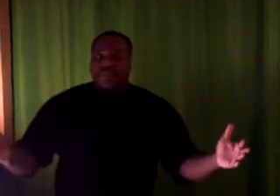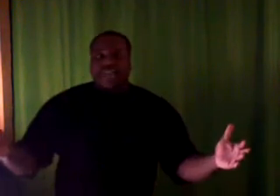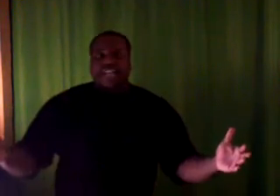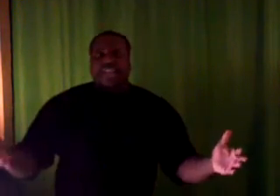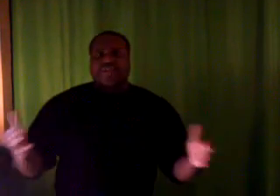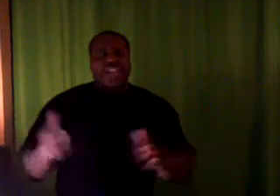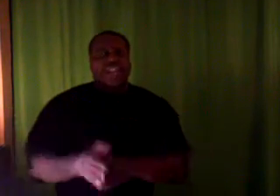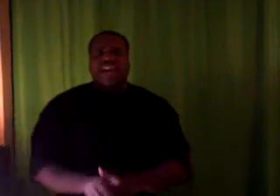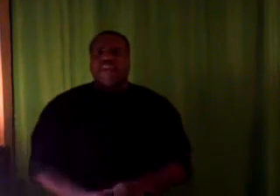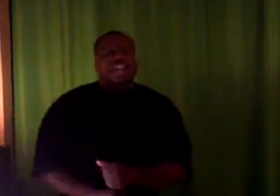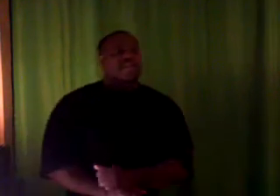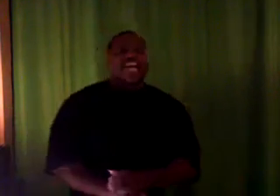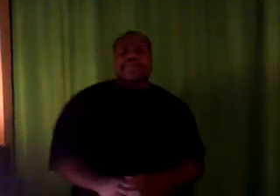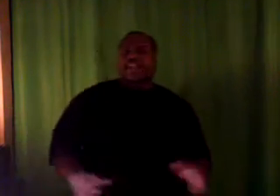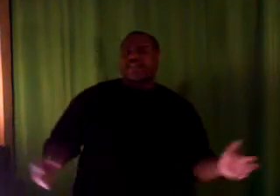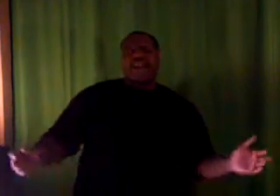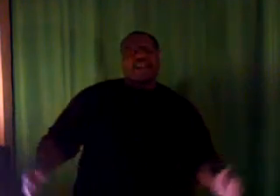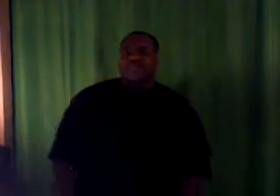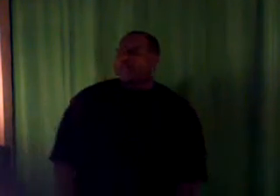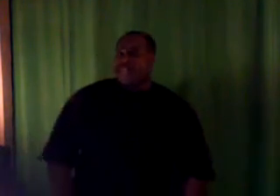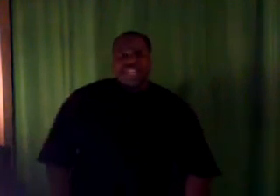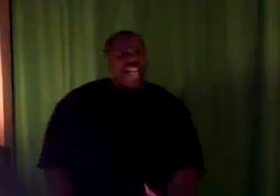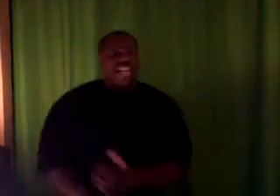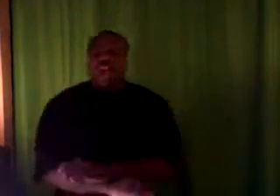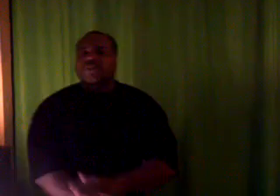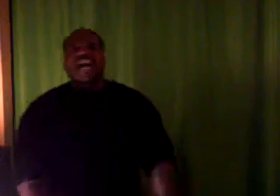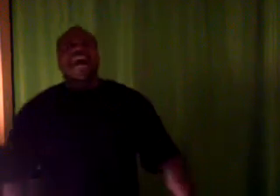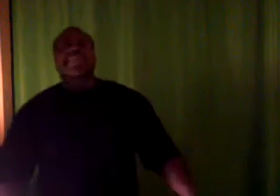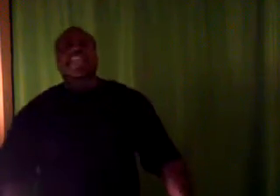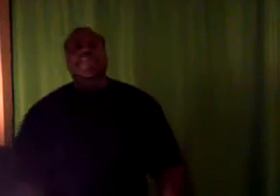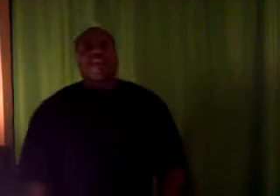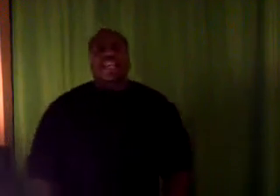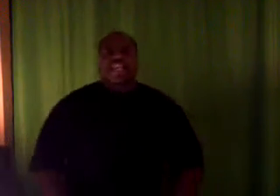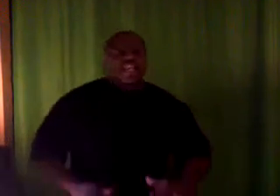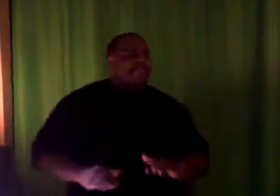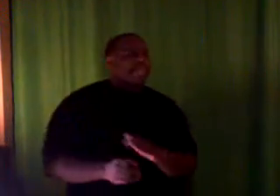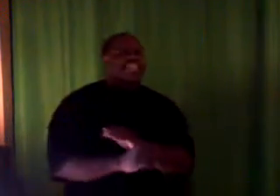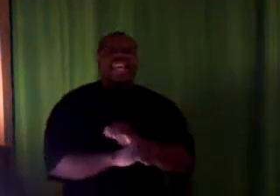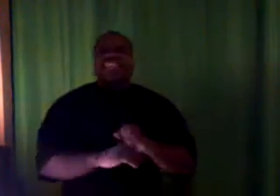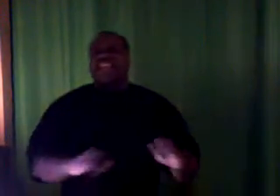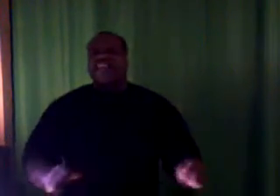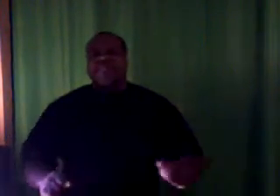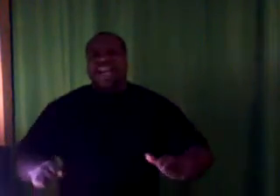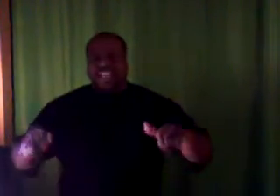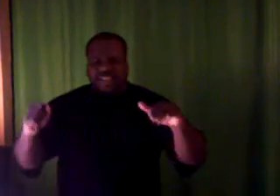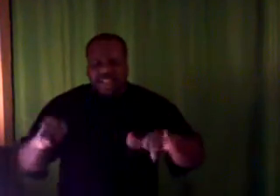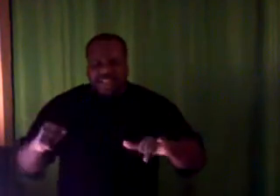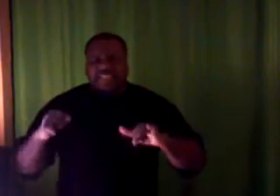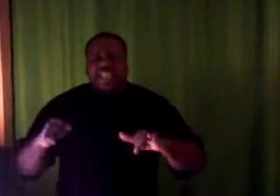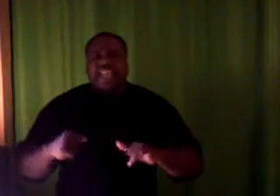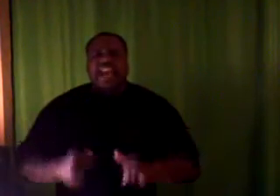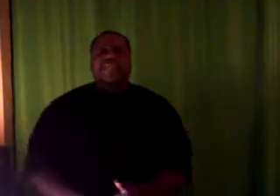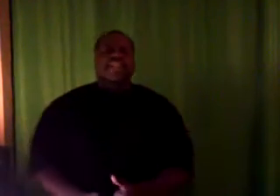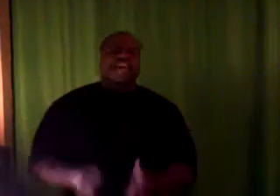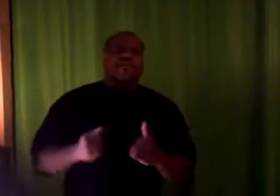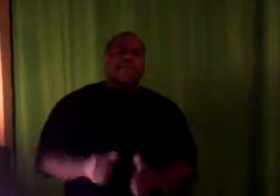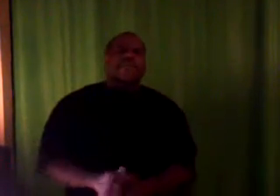Because after you're dead and gone, ain't no time to get it right. Ain't no time to get it right. And big shout out to everybody that's encouraging the young people.